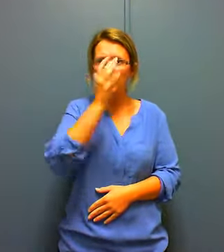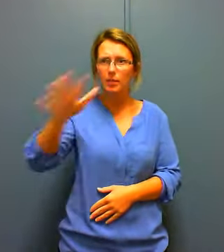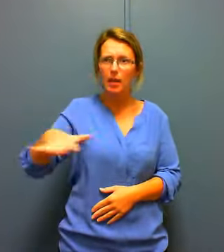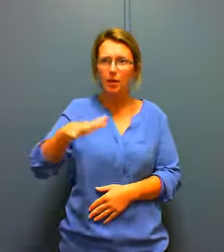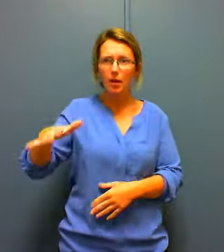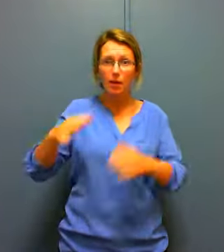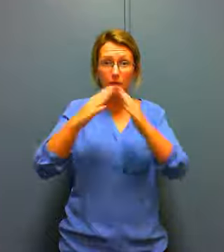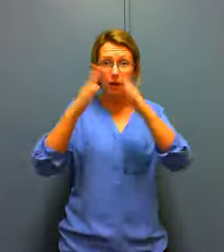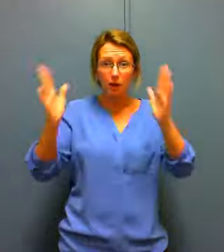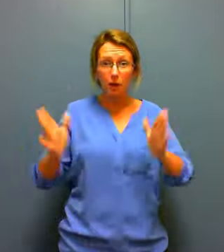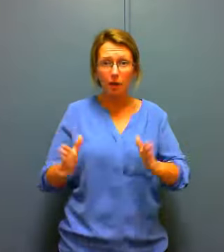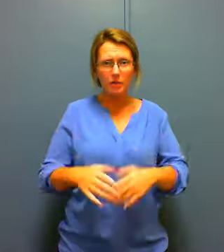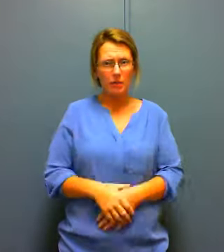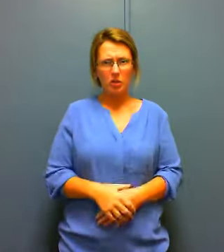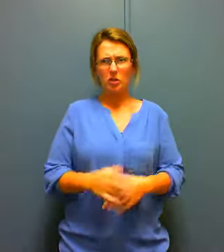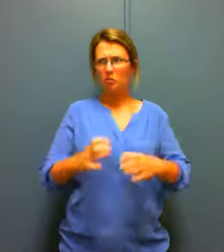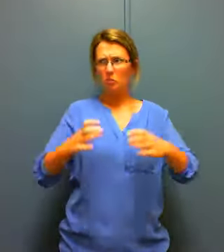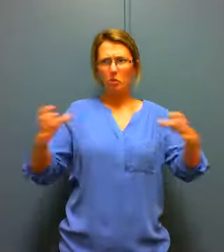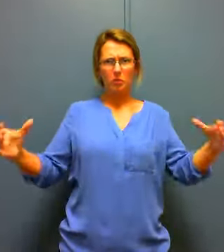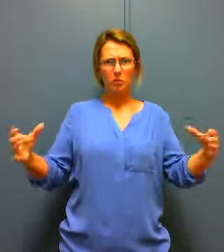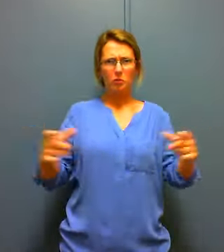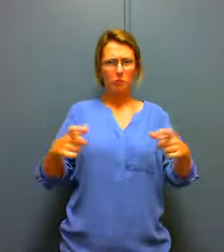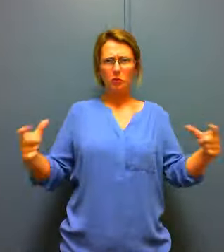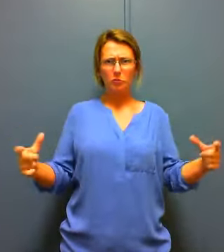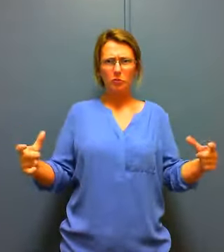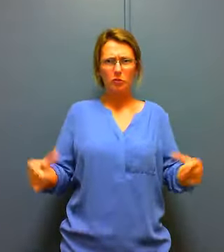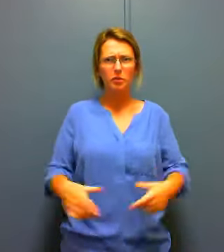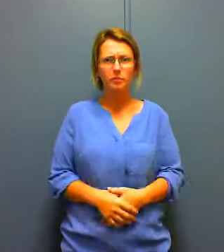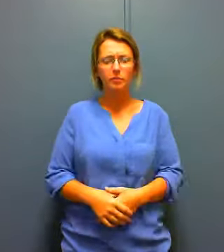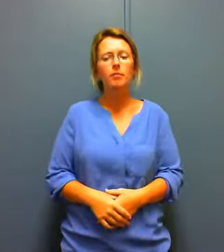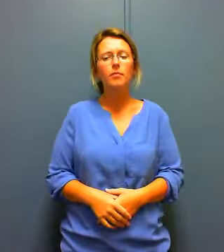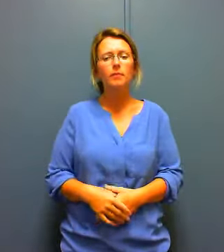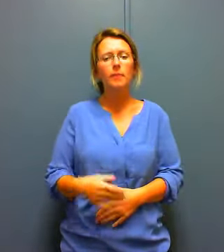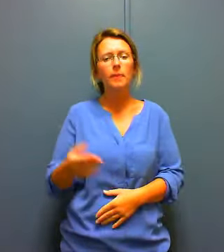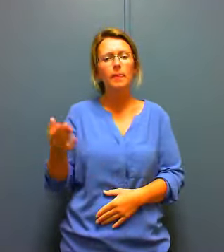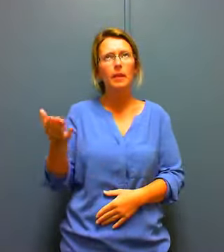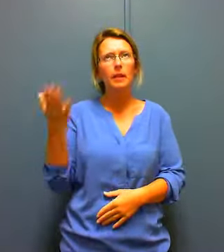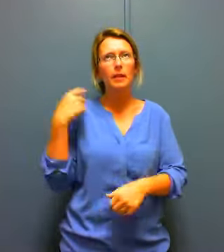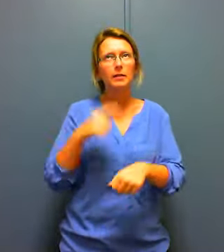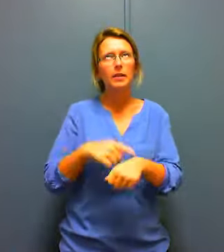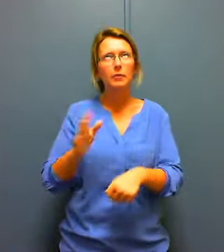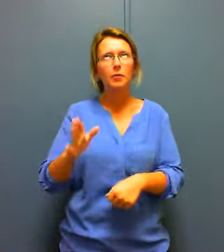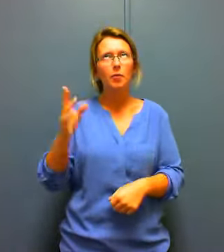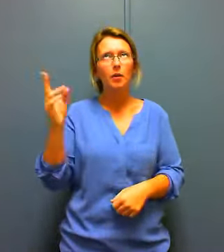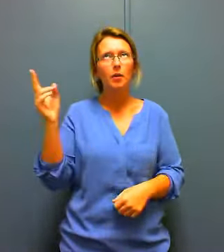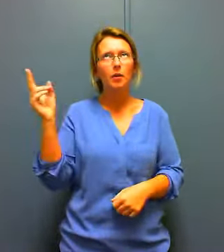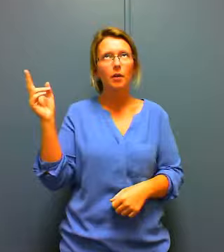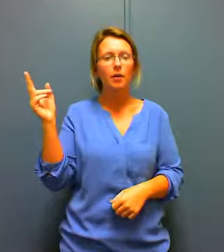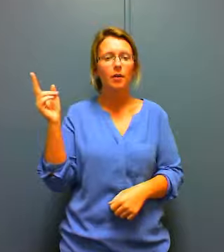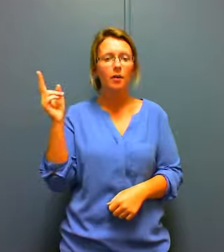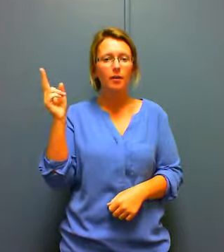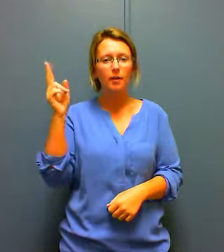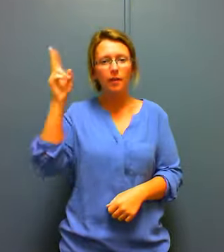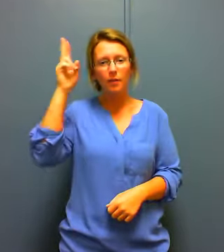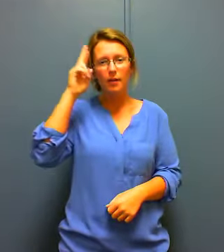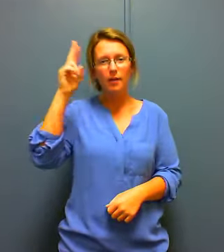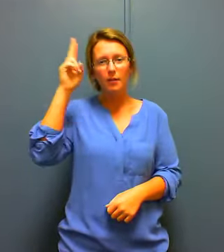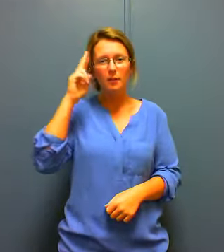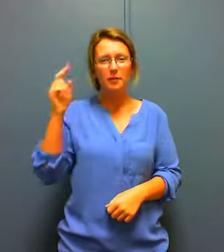your uh family came and your relatives and your uncle you undercame with the golf club and he was just swinging a ball